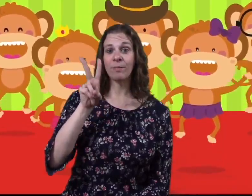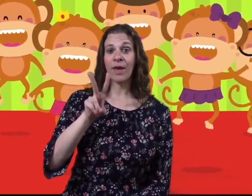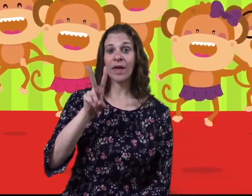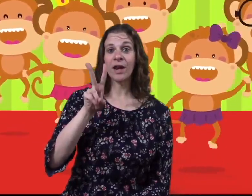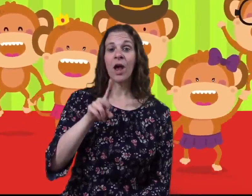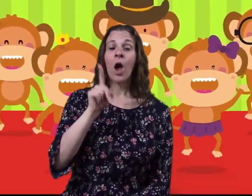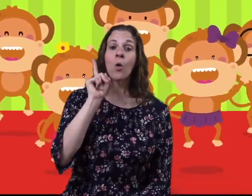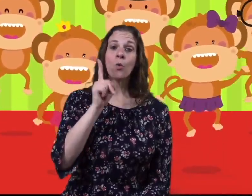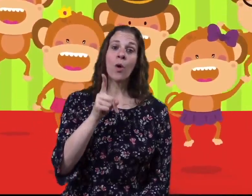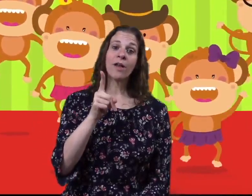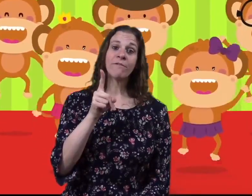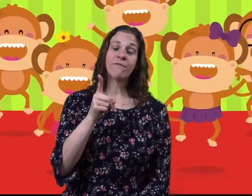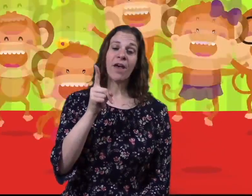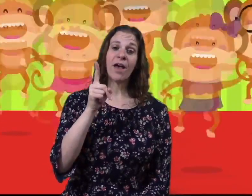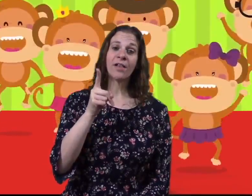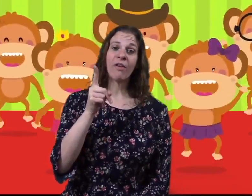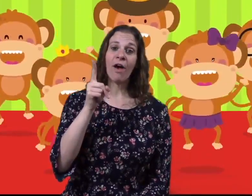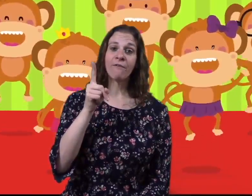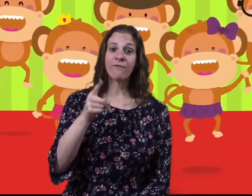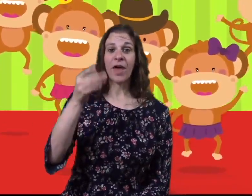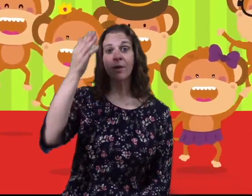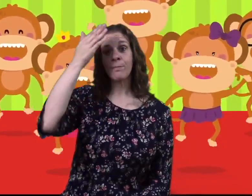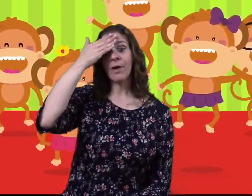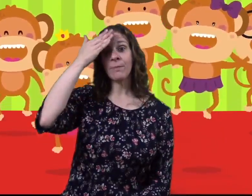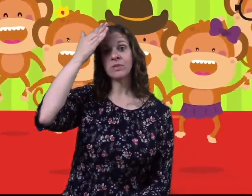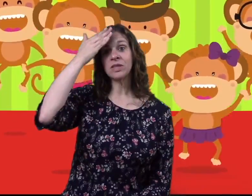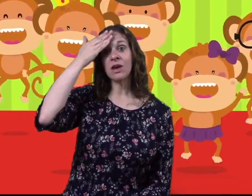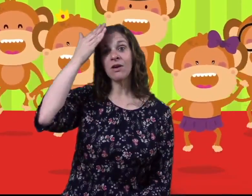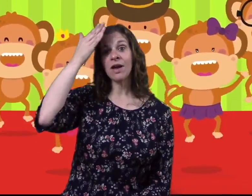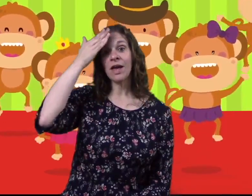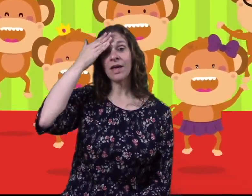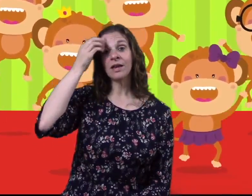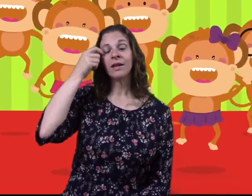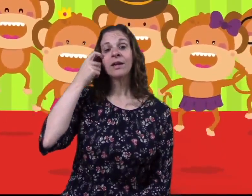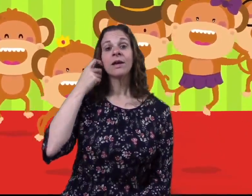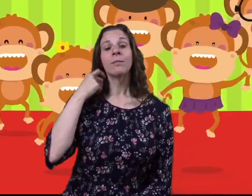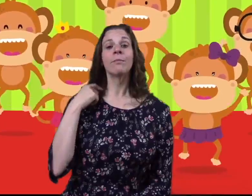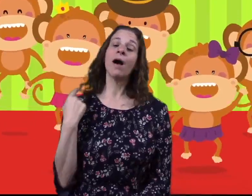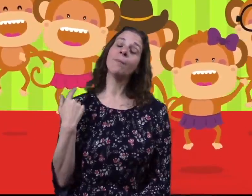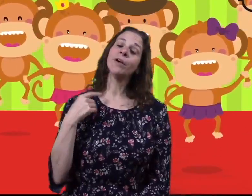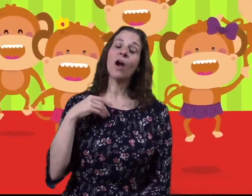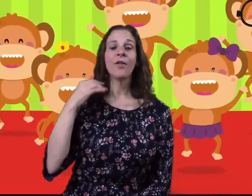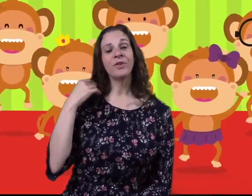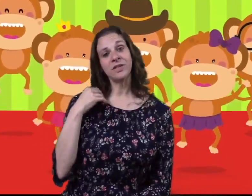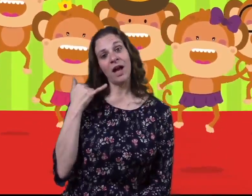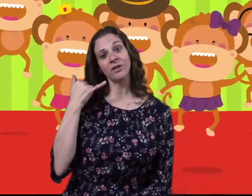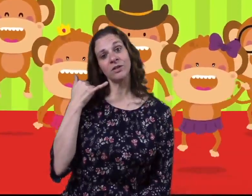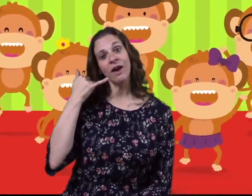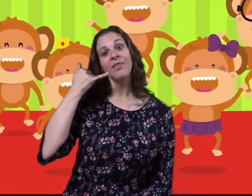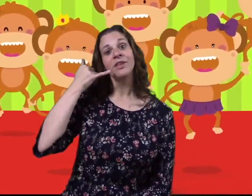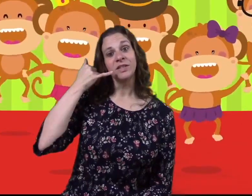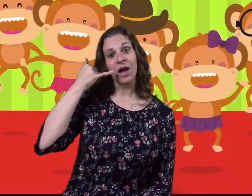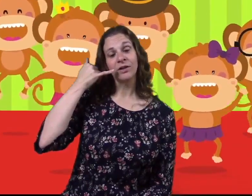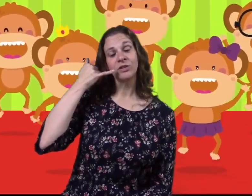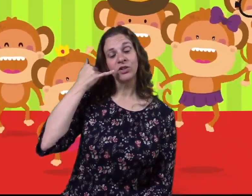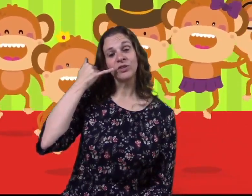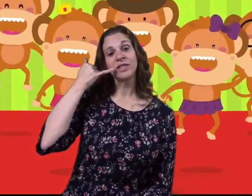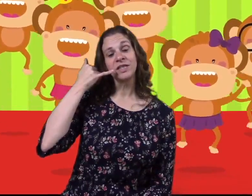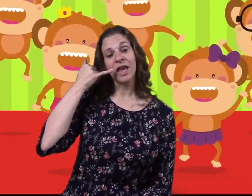bed. One fell off and bumped their head. Mama called the doctor and the doctor said